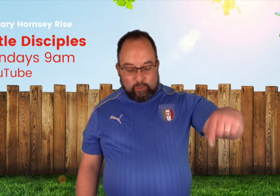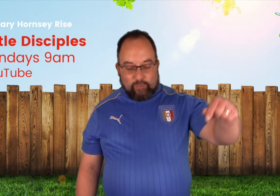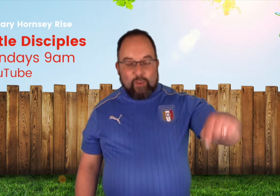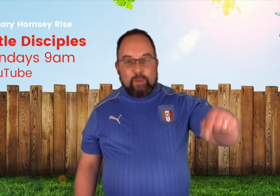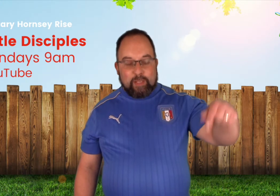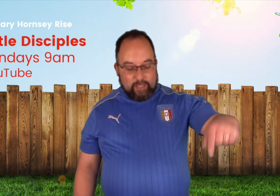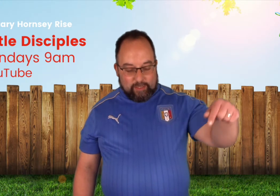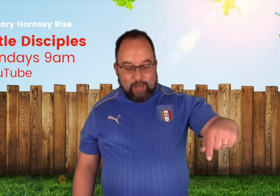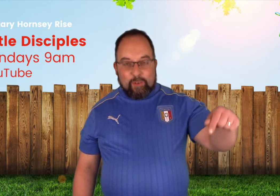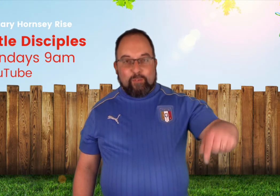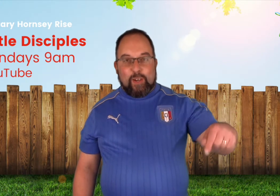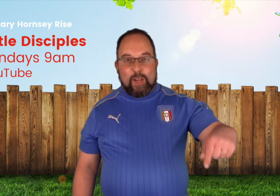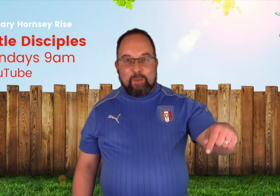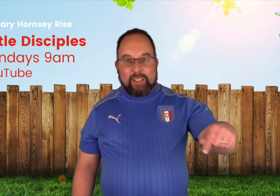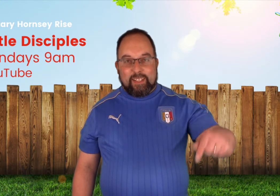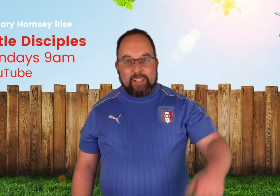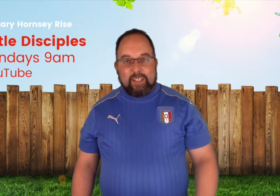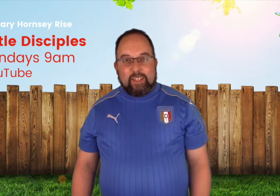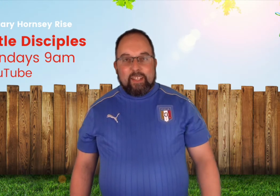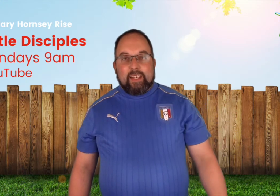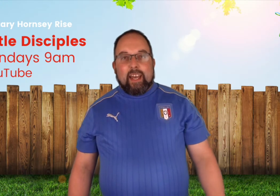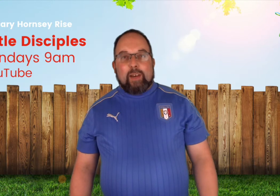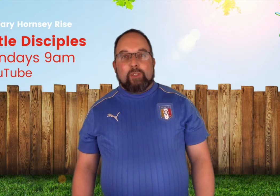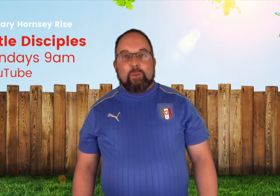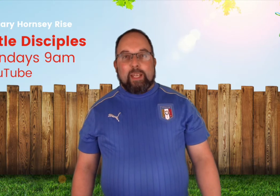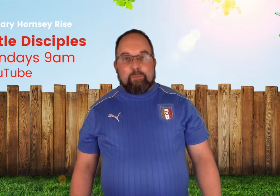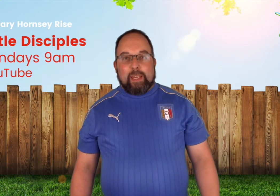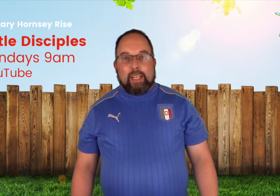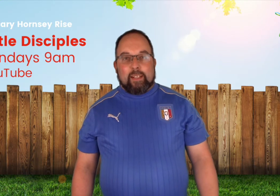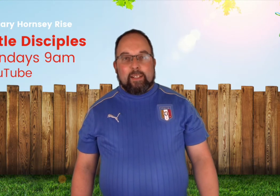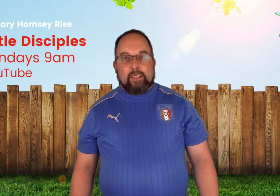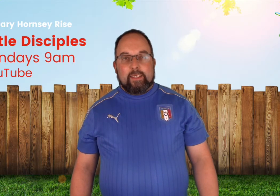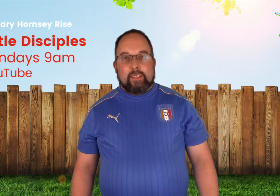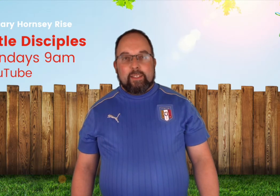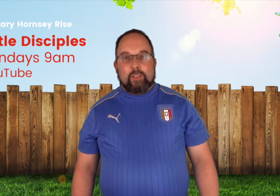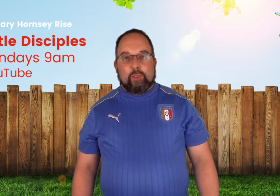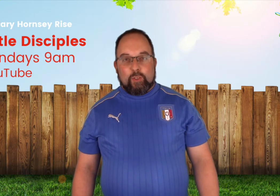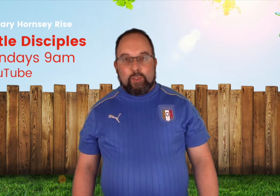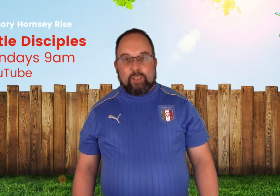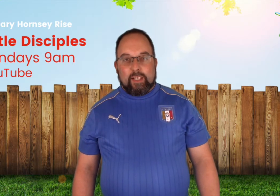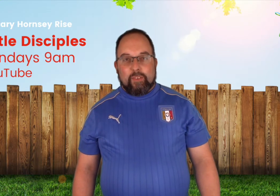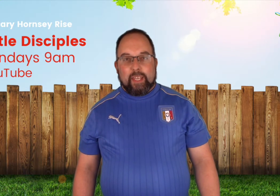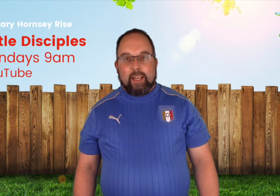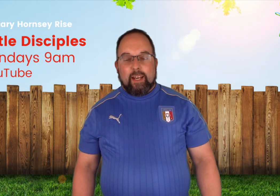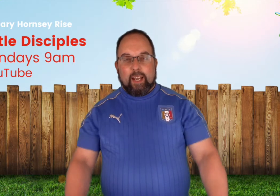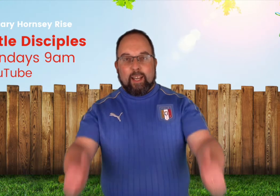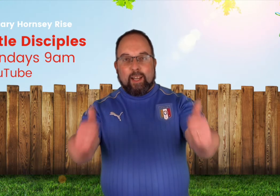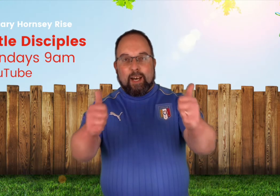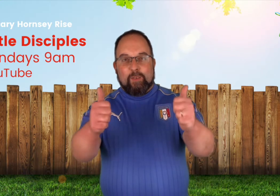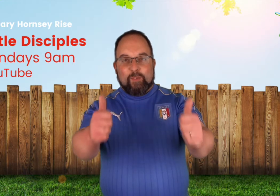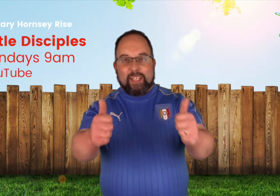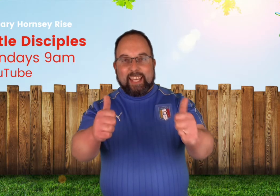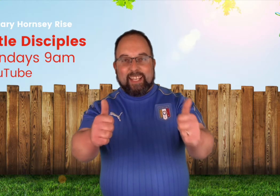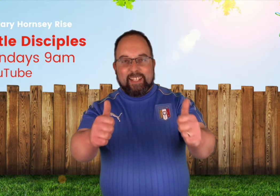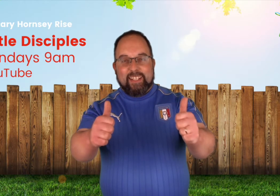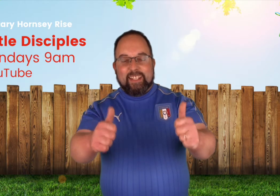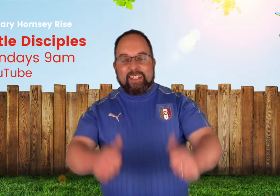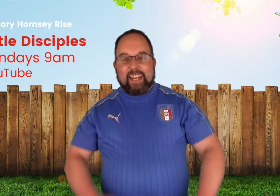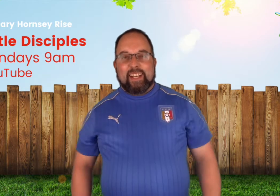firma terra firma how's your week been good lovely and are you